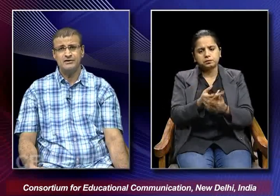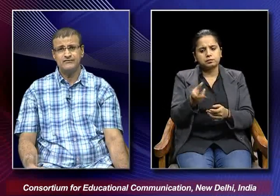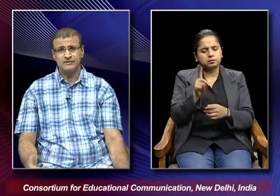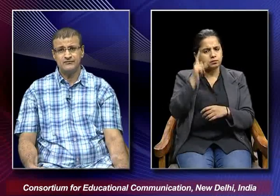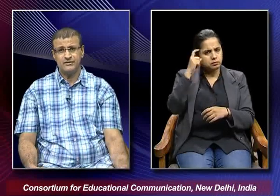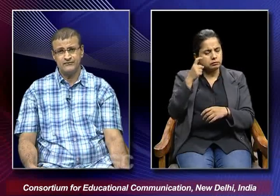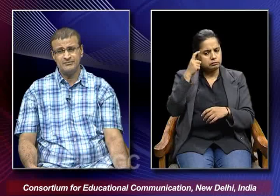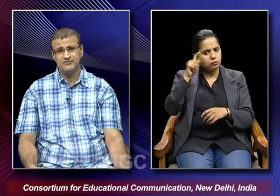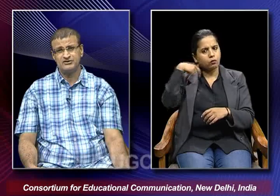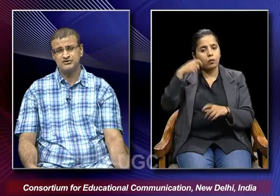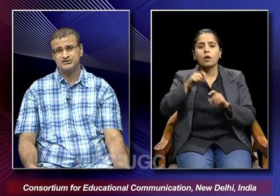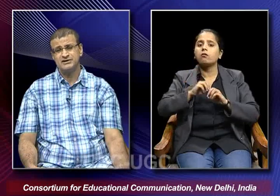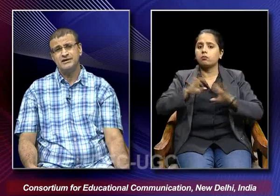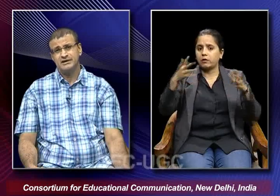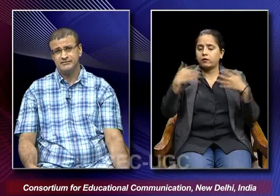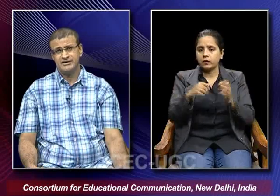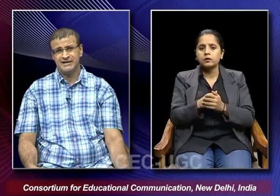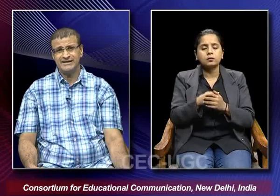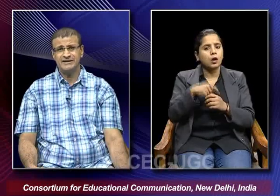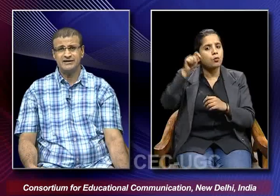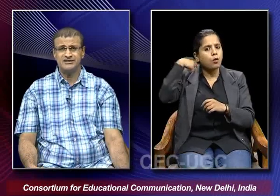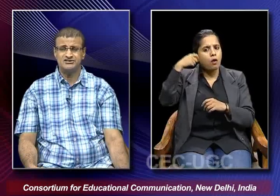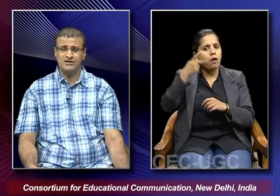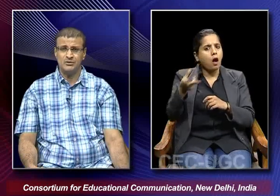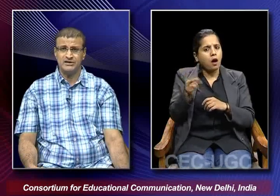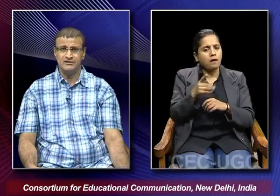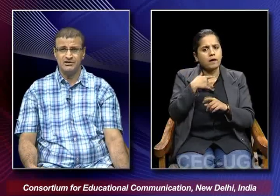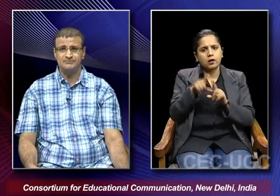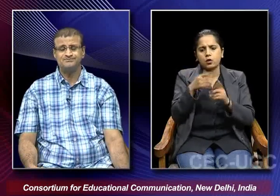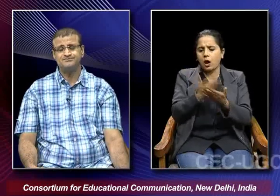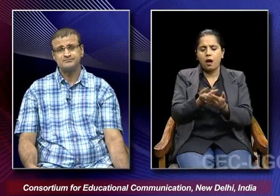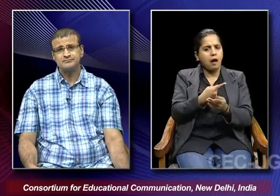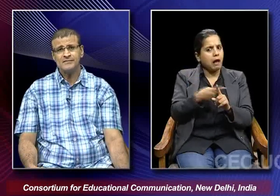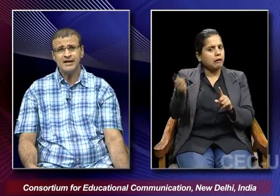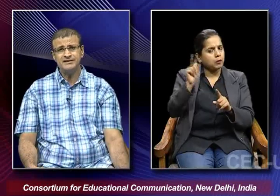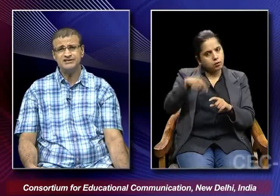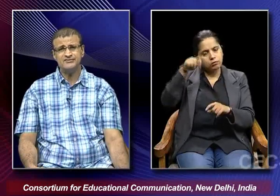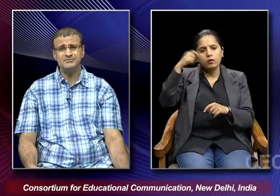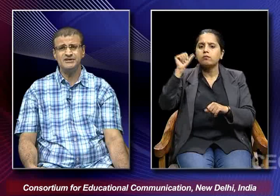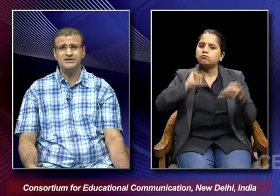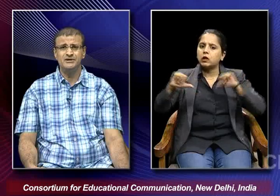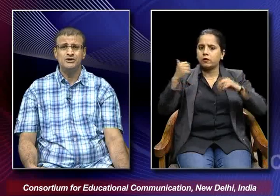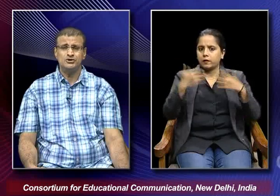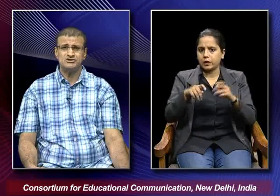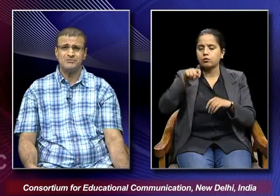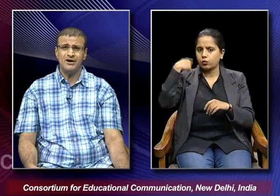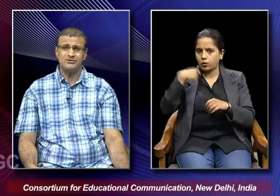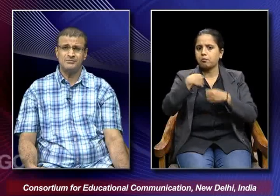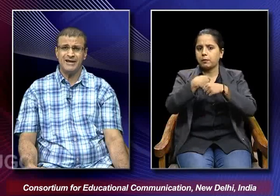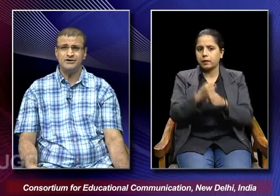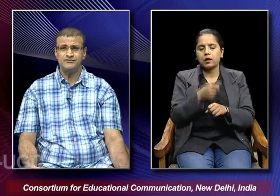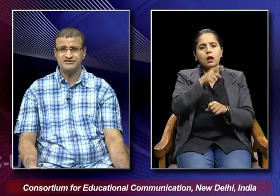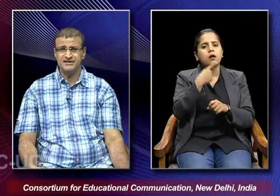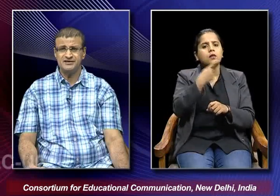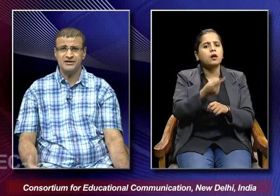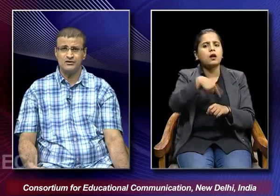film film film which was in a way tirade against the dowry evil and in this film he talks about the